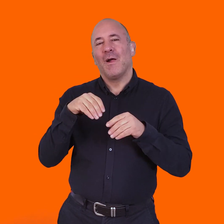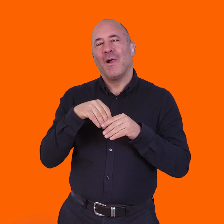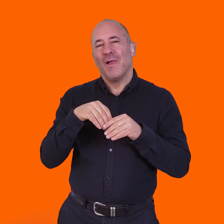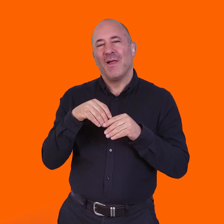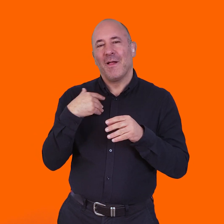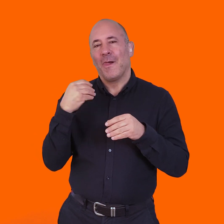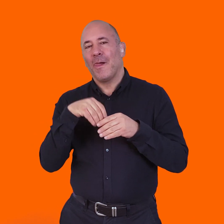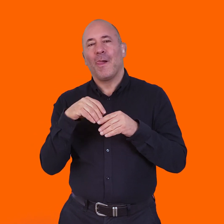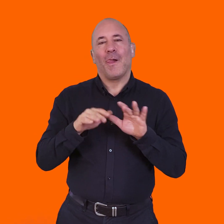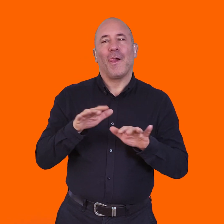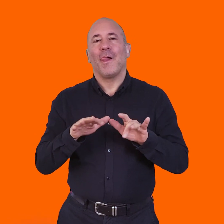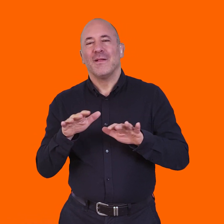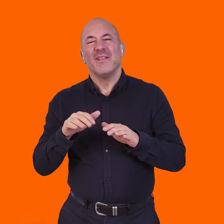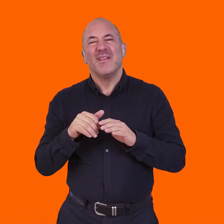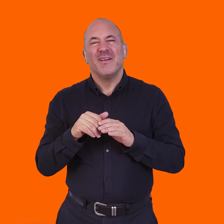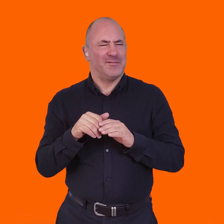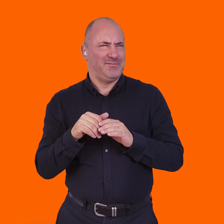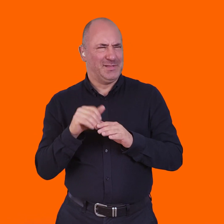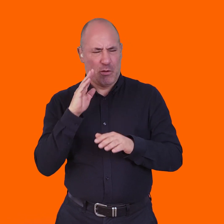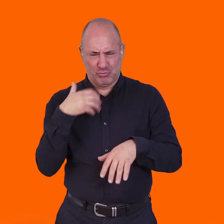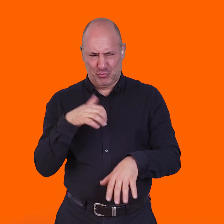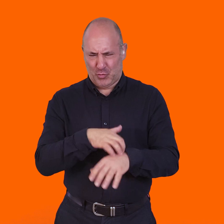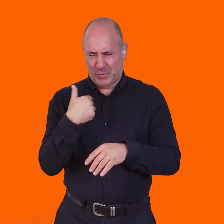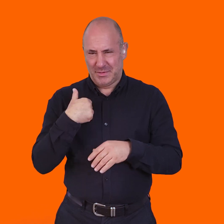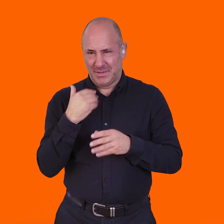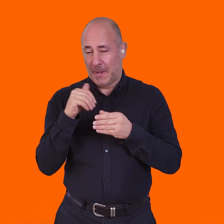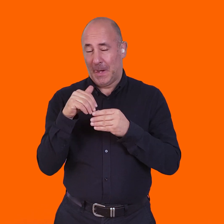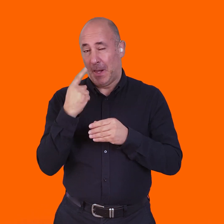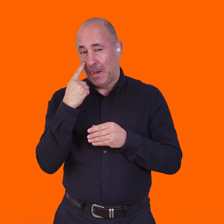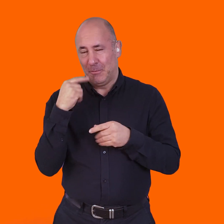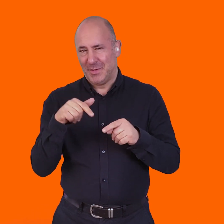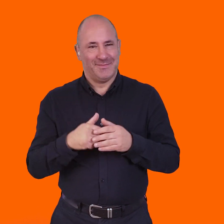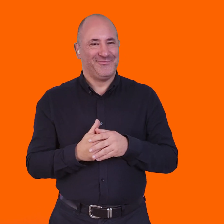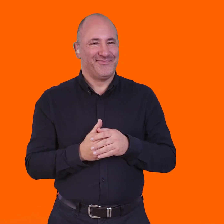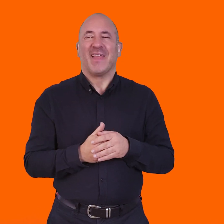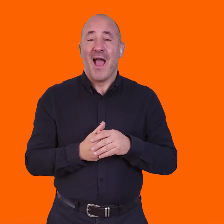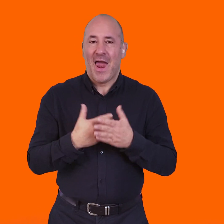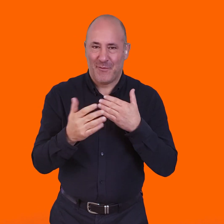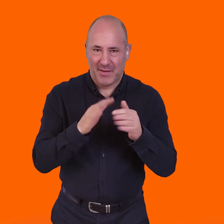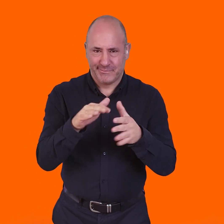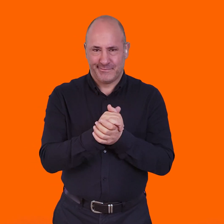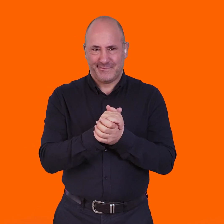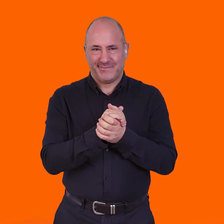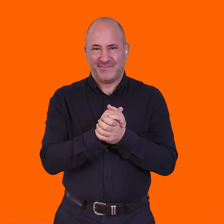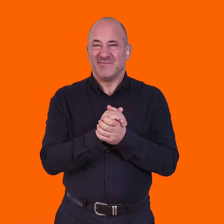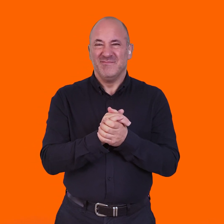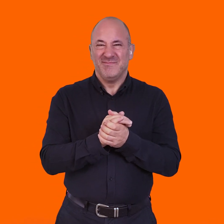I've always dabbled around the musical areas, if that doesn't sound too rude. And, yeah, so,